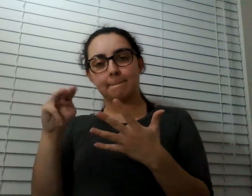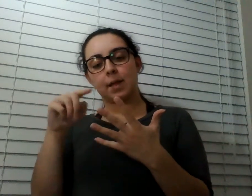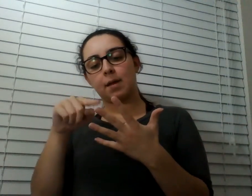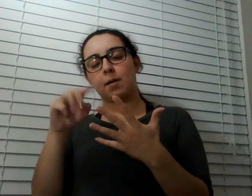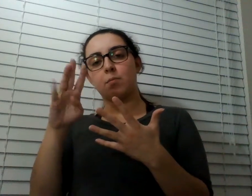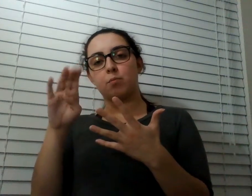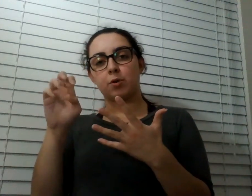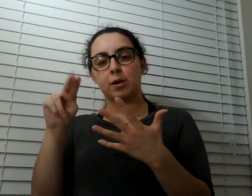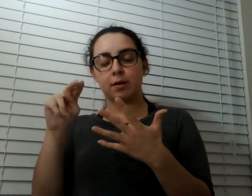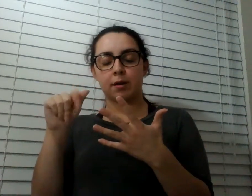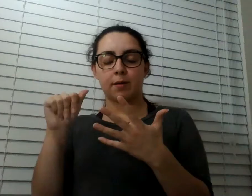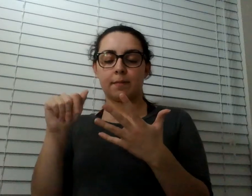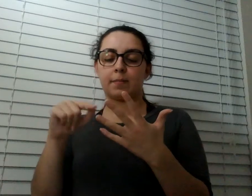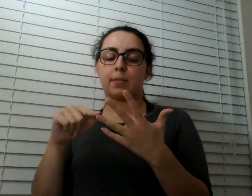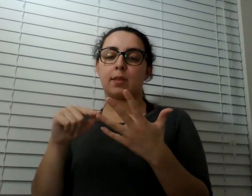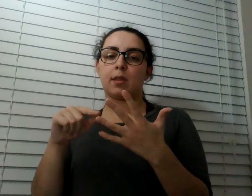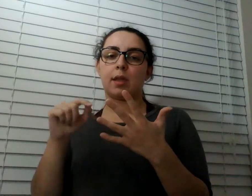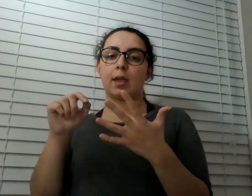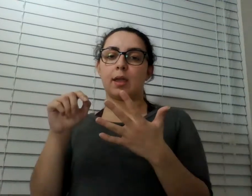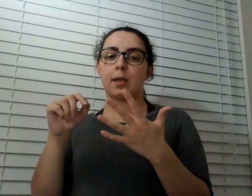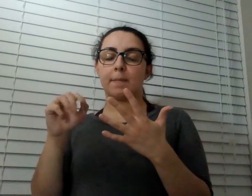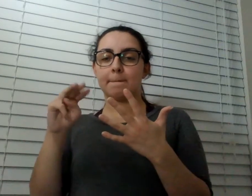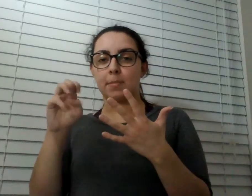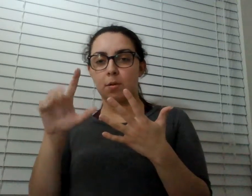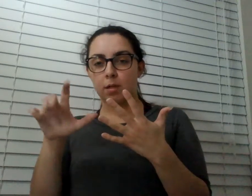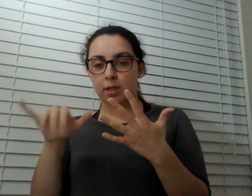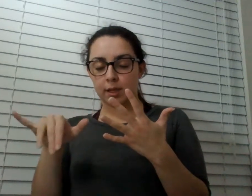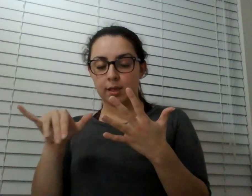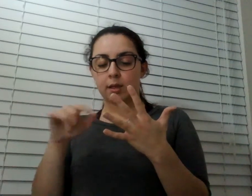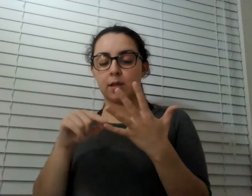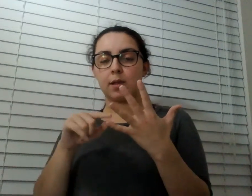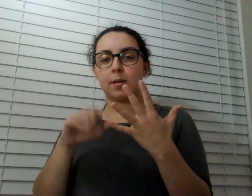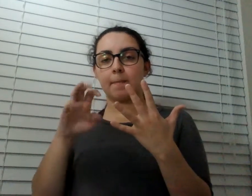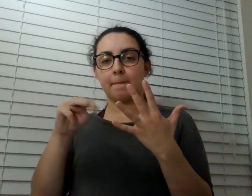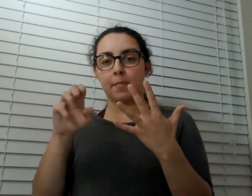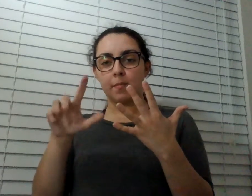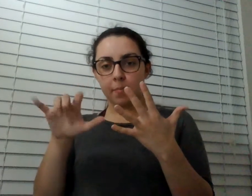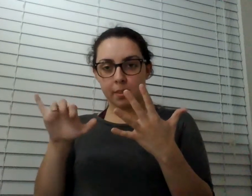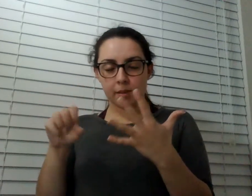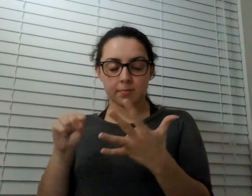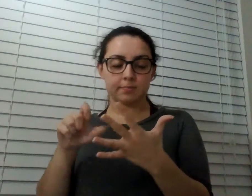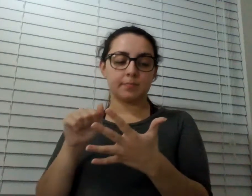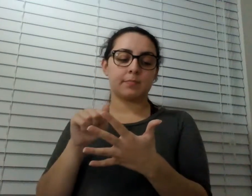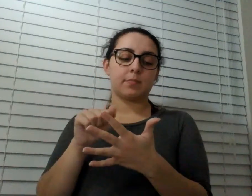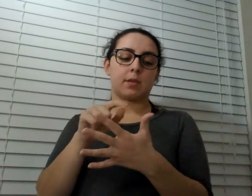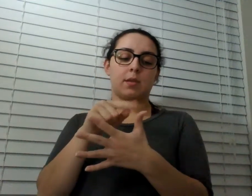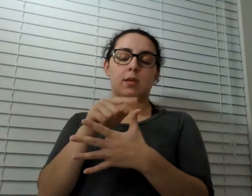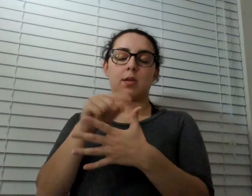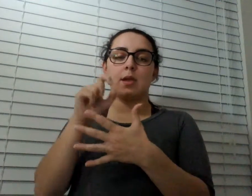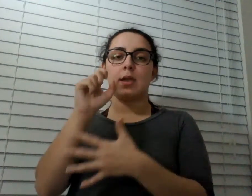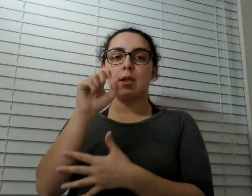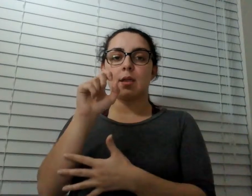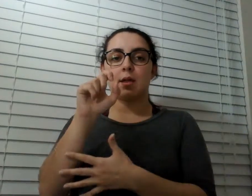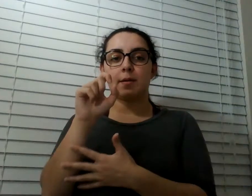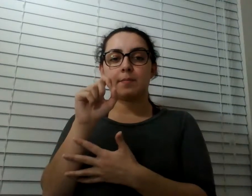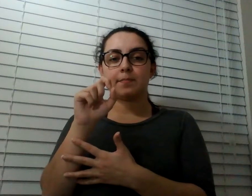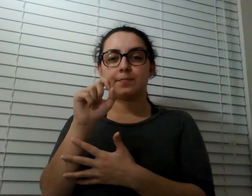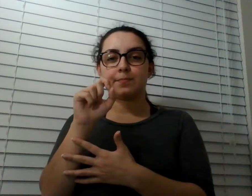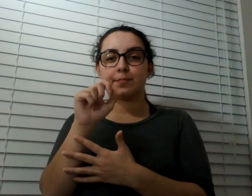Molly Canyon Grubb-Webster, Melissa O'Donnell, Dylan Teeth, Jamie York, Lynn Levy, Andrew Mills,